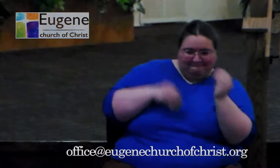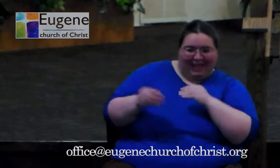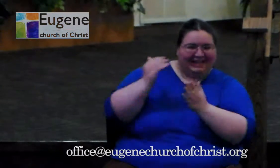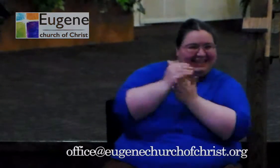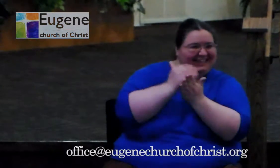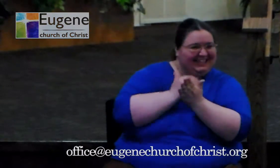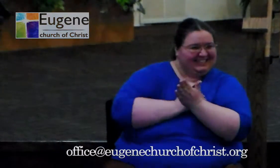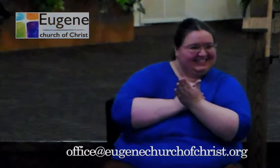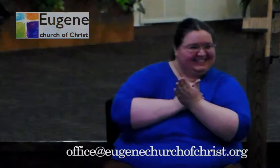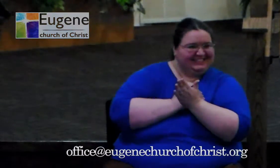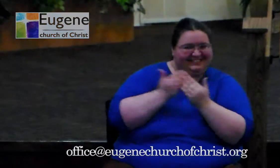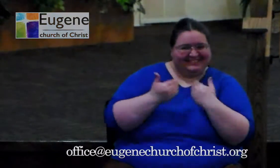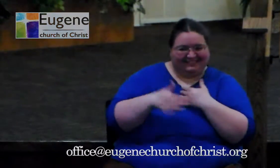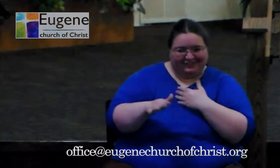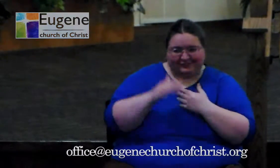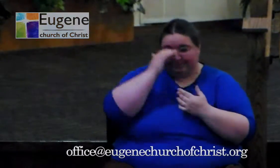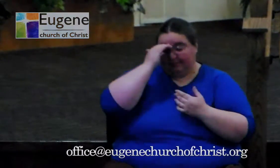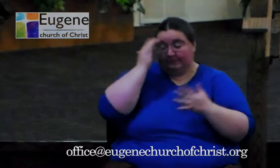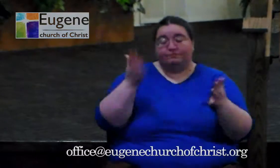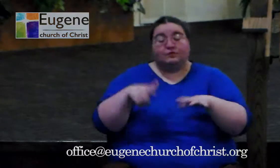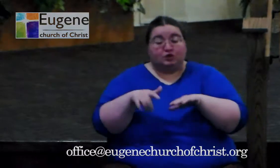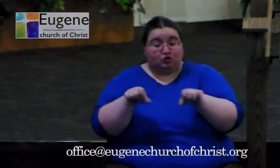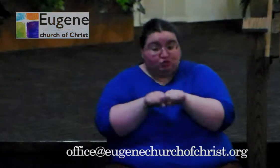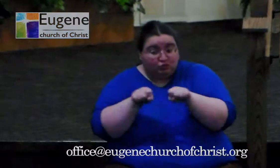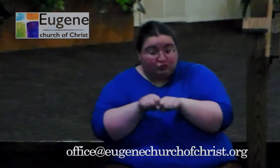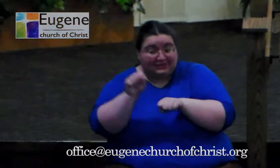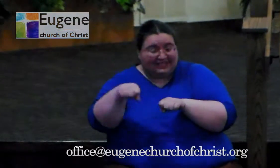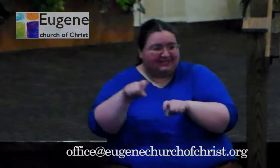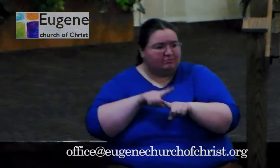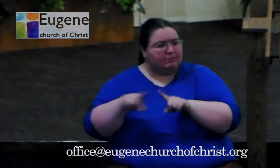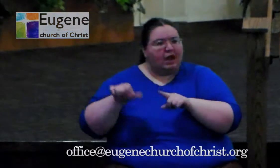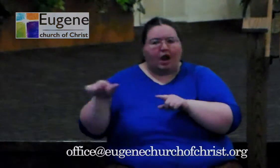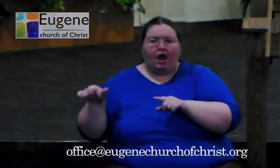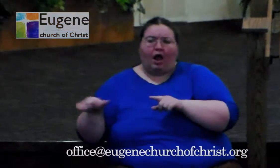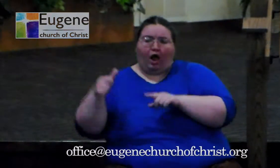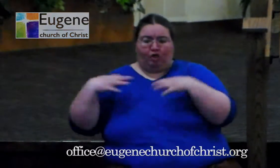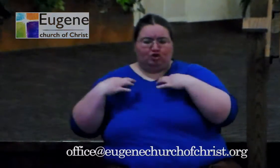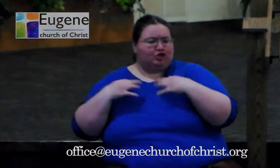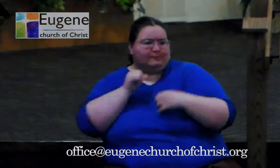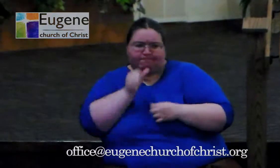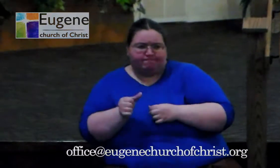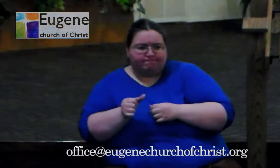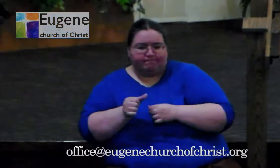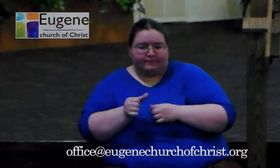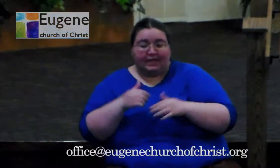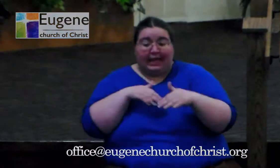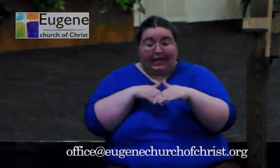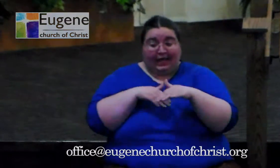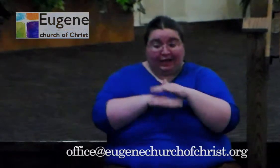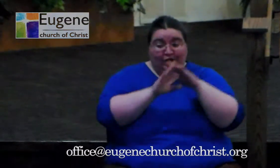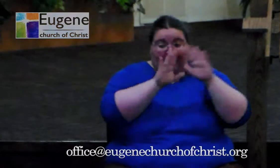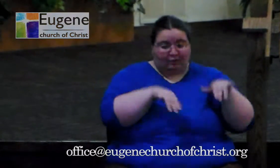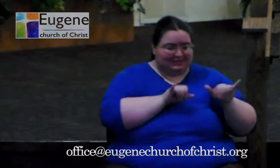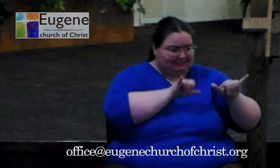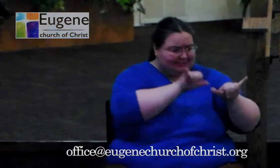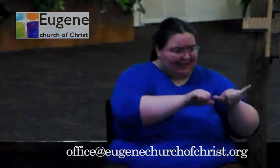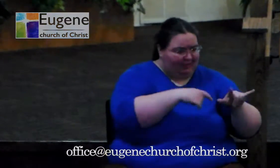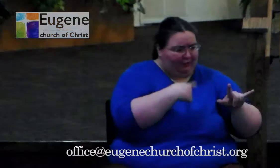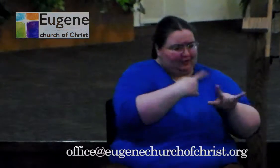Wear sandals, but not an extra shirt. Whenever you enter a house, stay there until you leave that town, and if any place will not welcome you or listen to you,